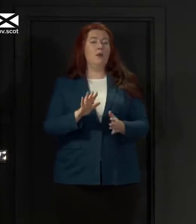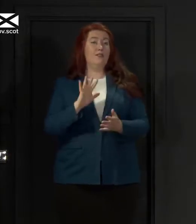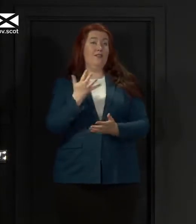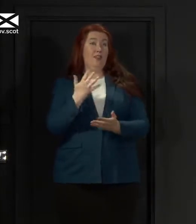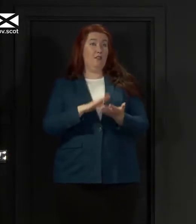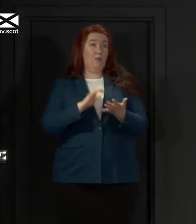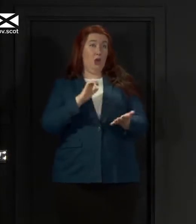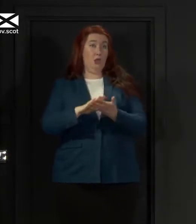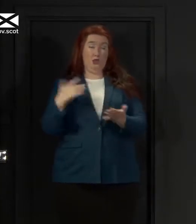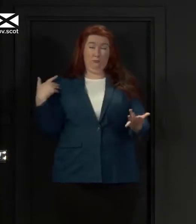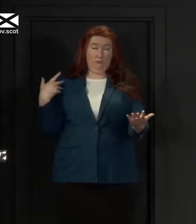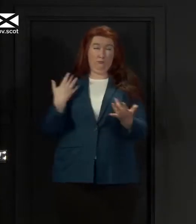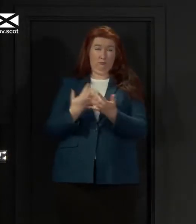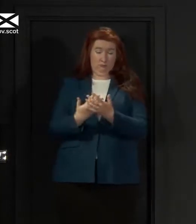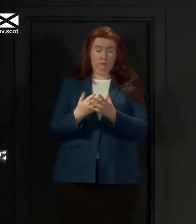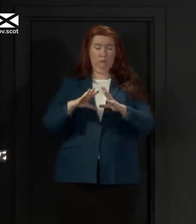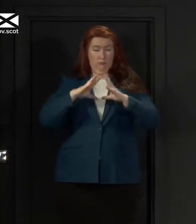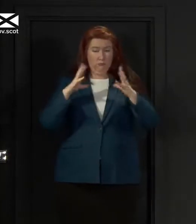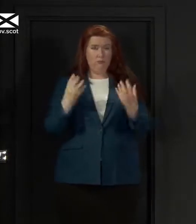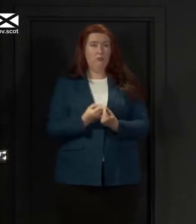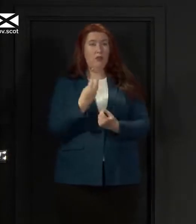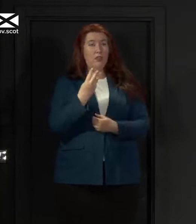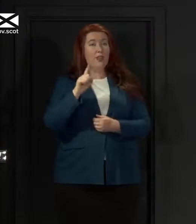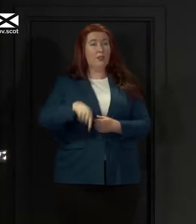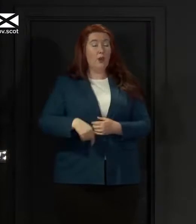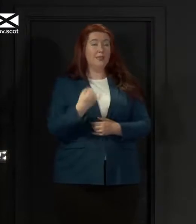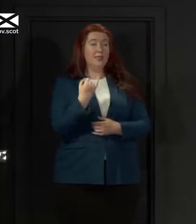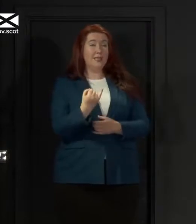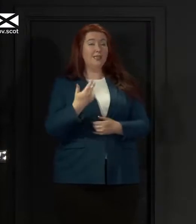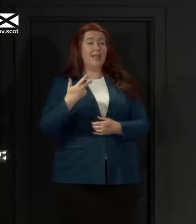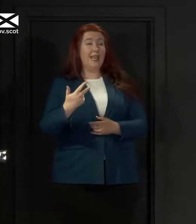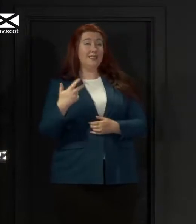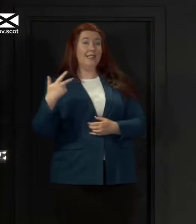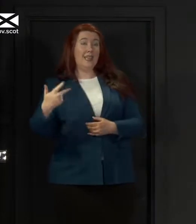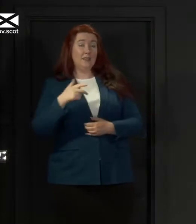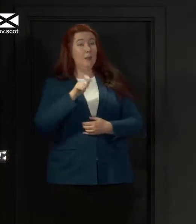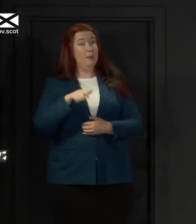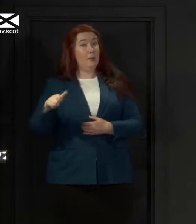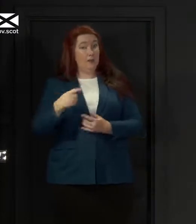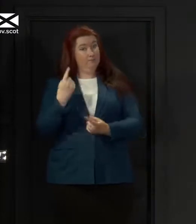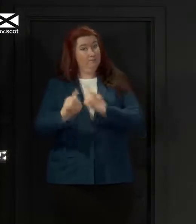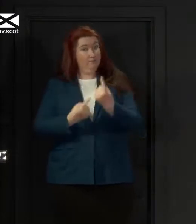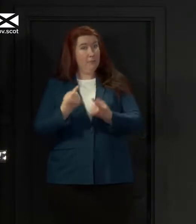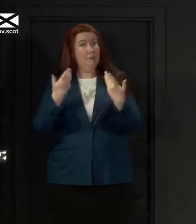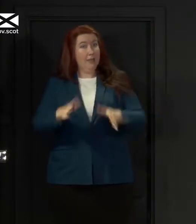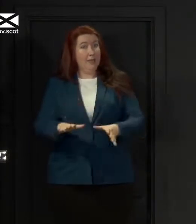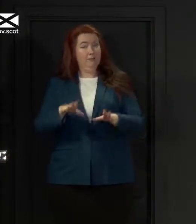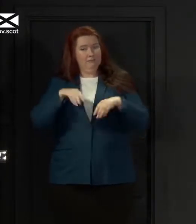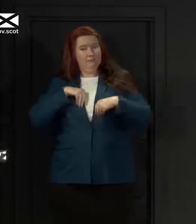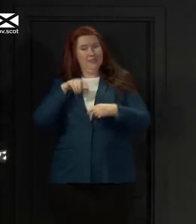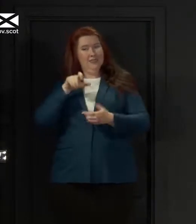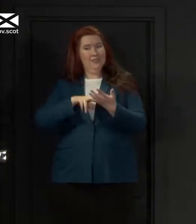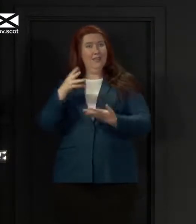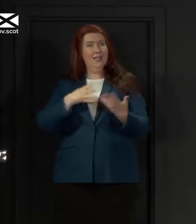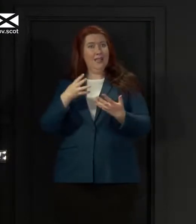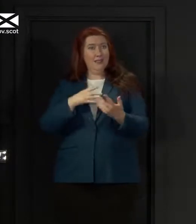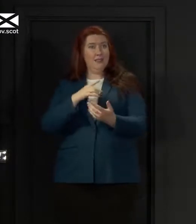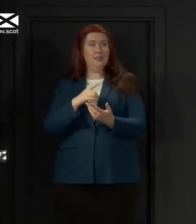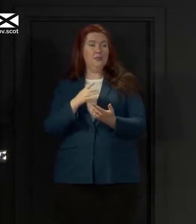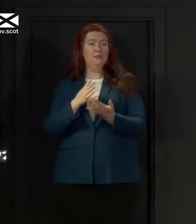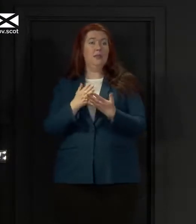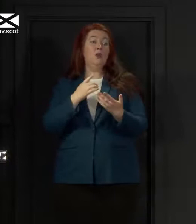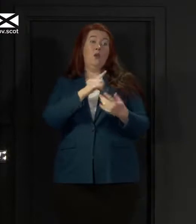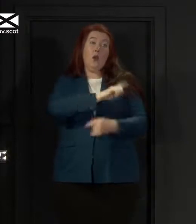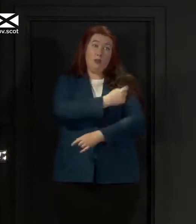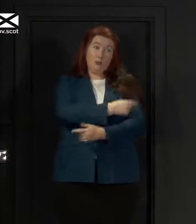of March, a total of 3,688 patients who had tested positive for the virus have